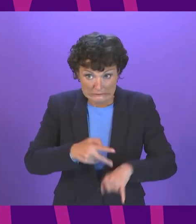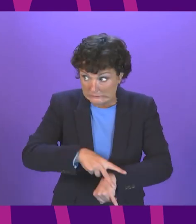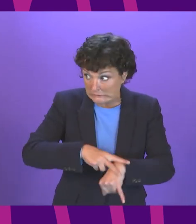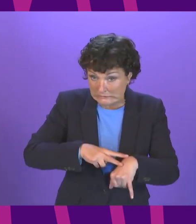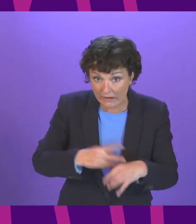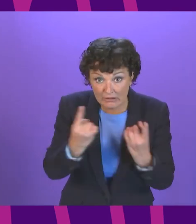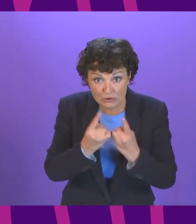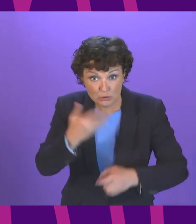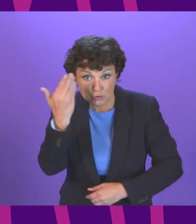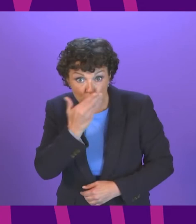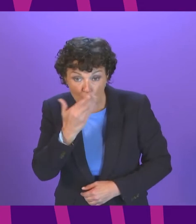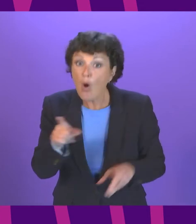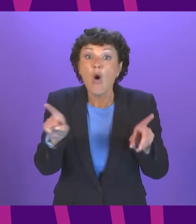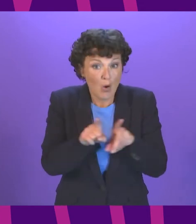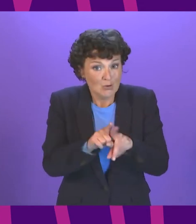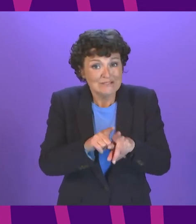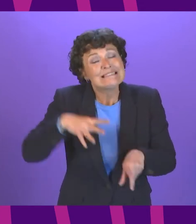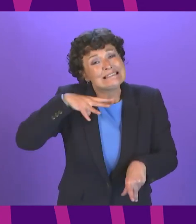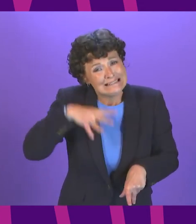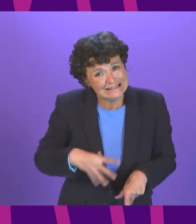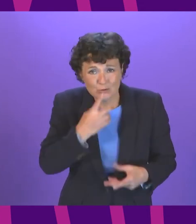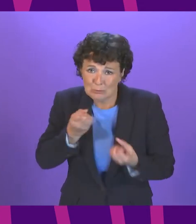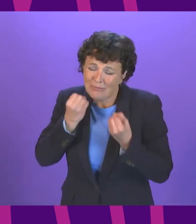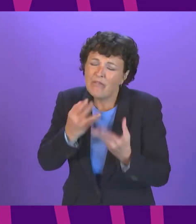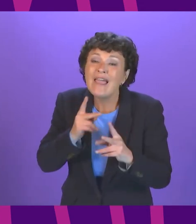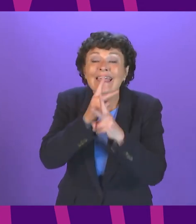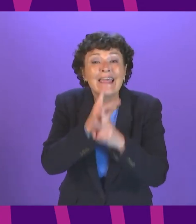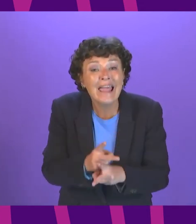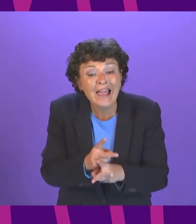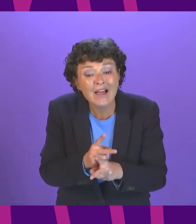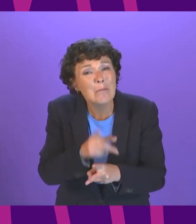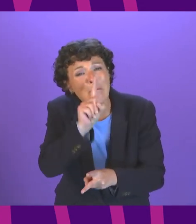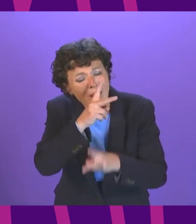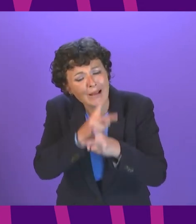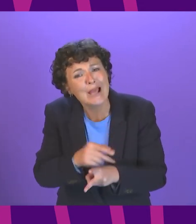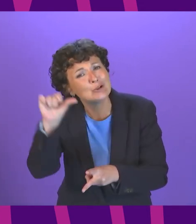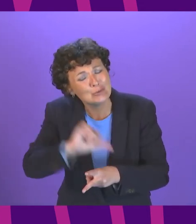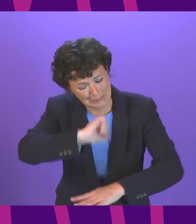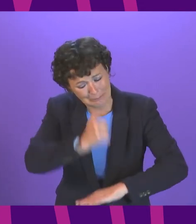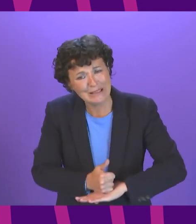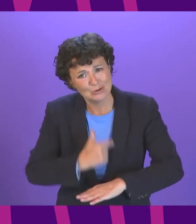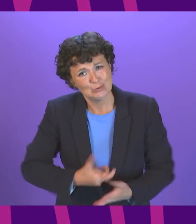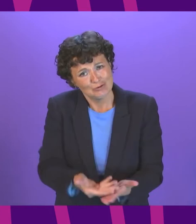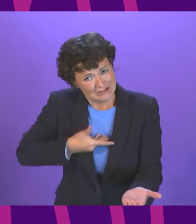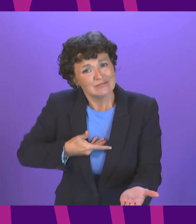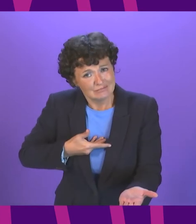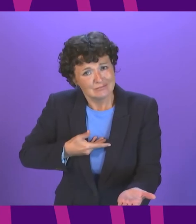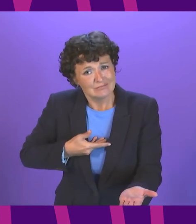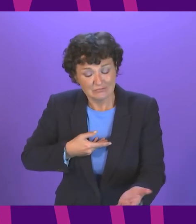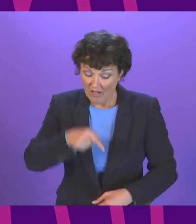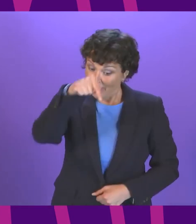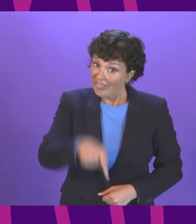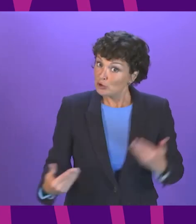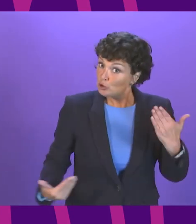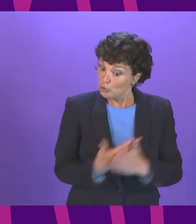in our schools and the need to provide care as a basic human right and our agreement will give parliament the foundations